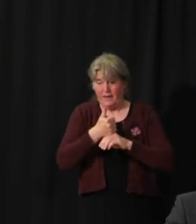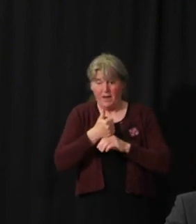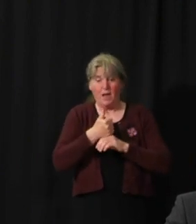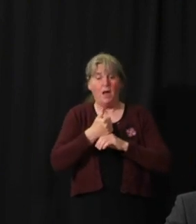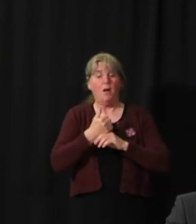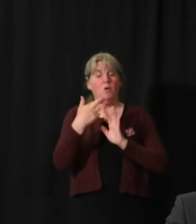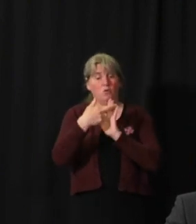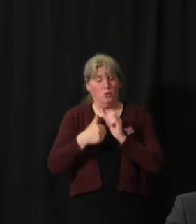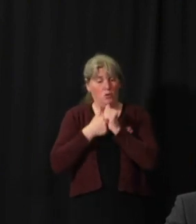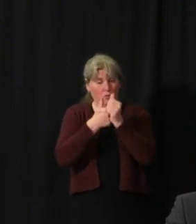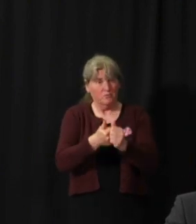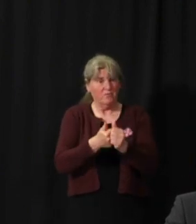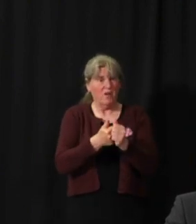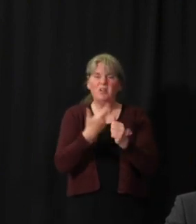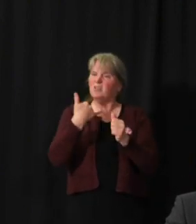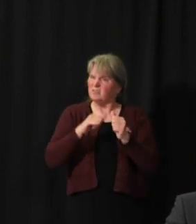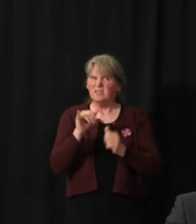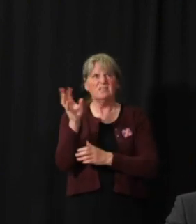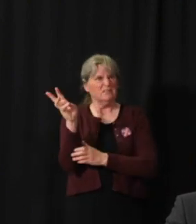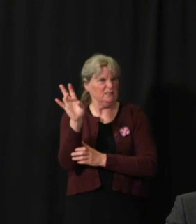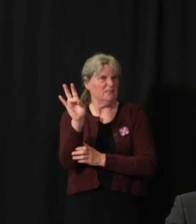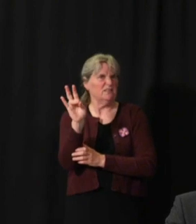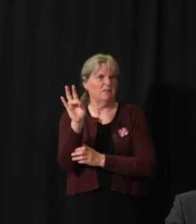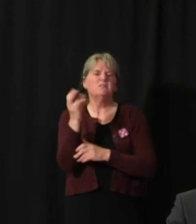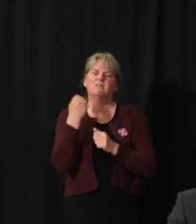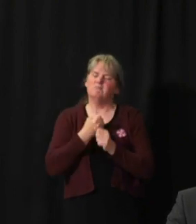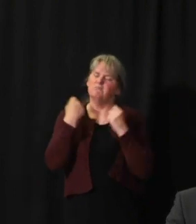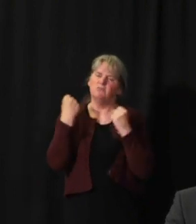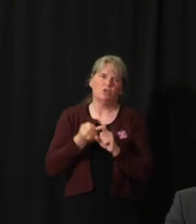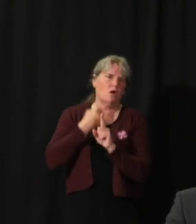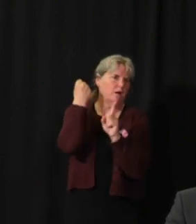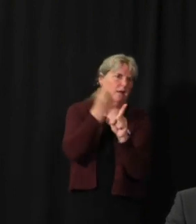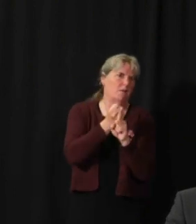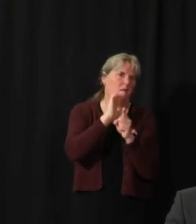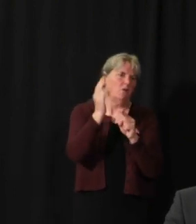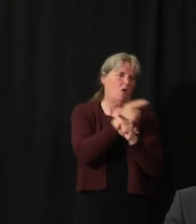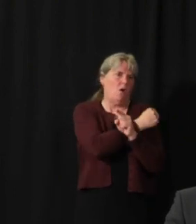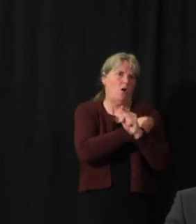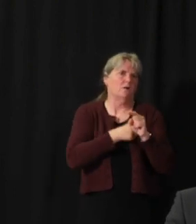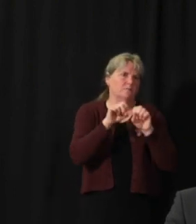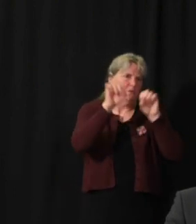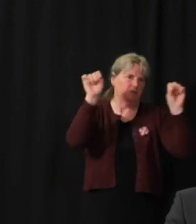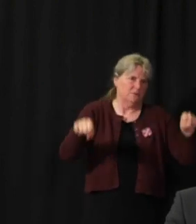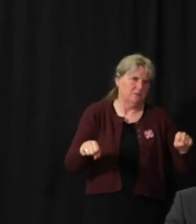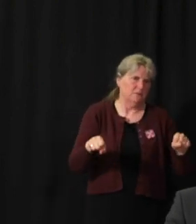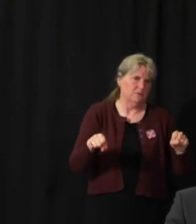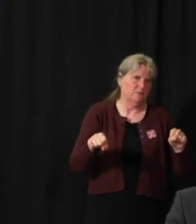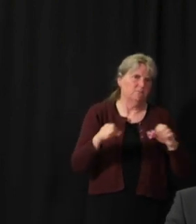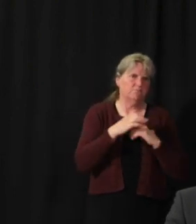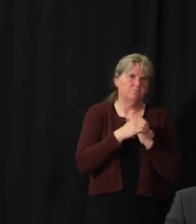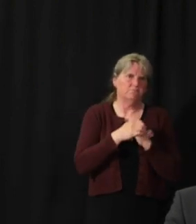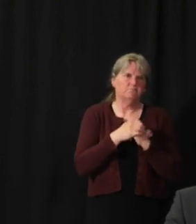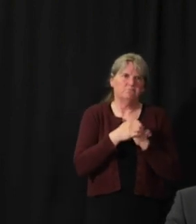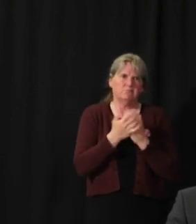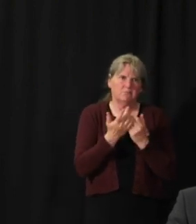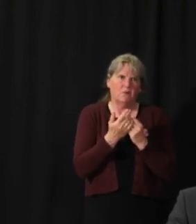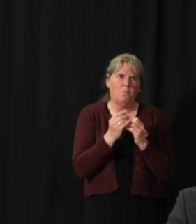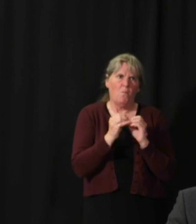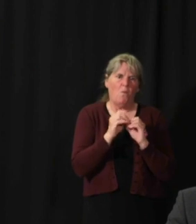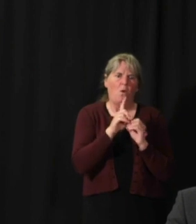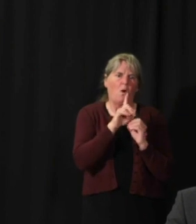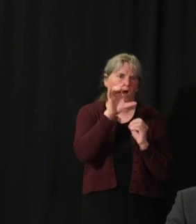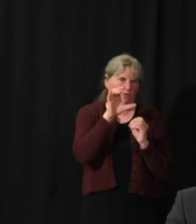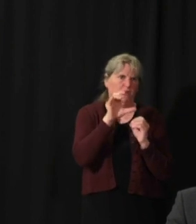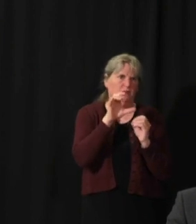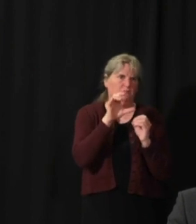it still would have had a profound effect on reducing, by about 100-fold the number